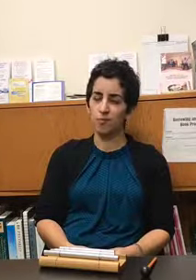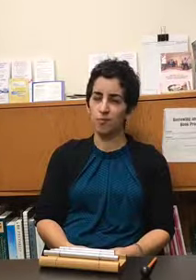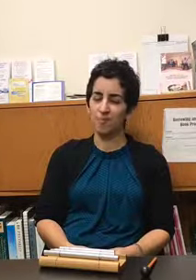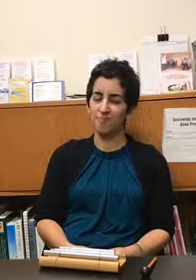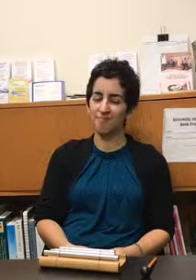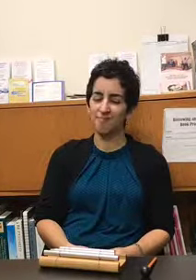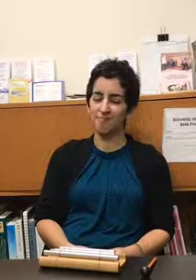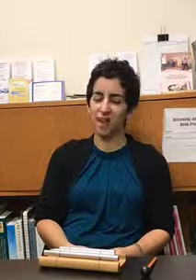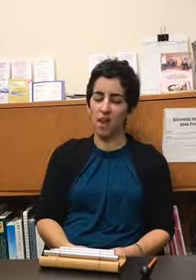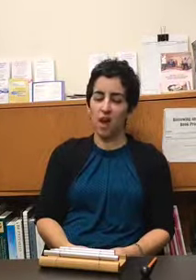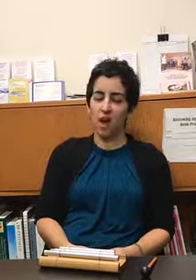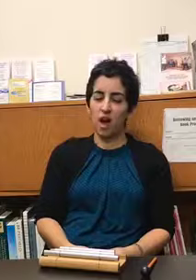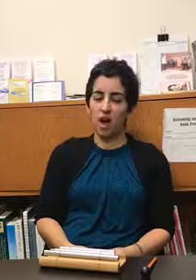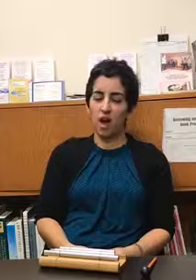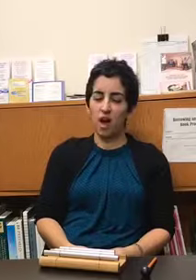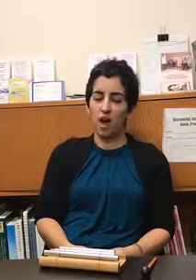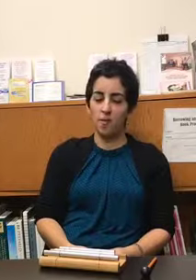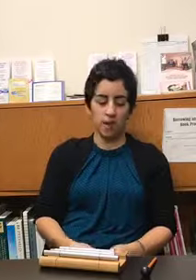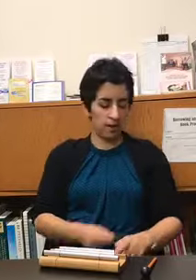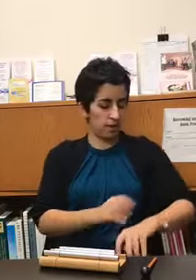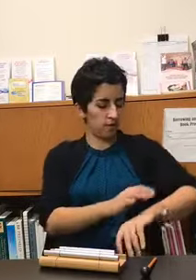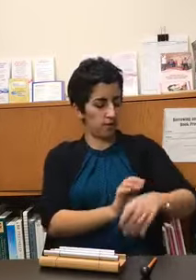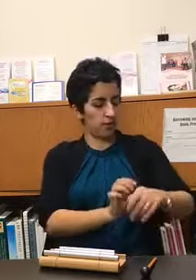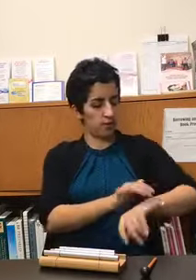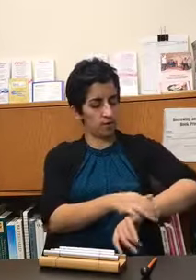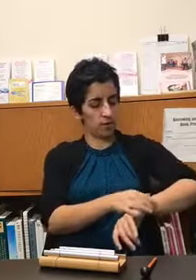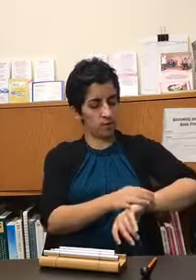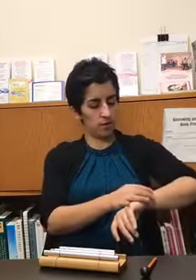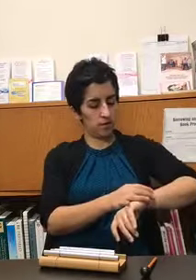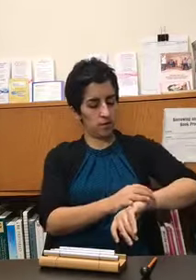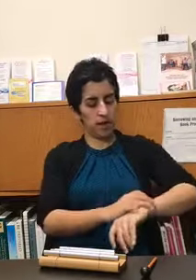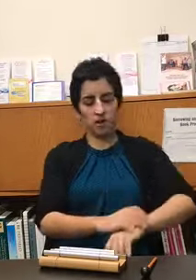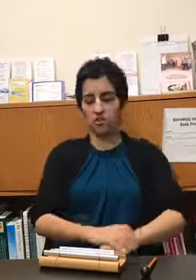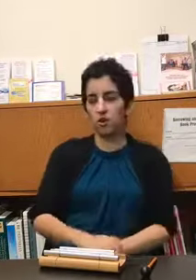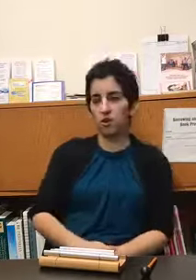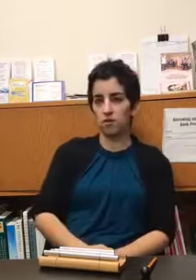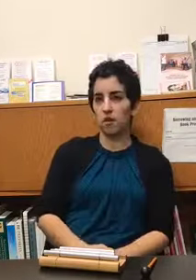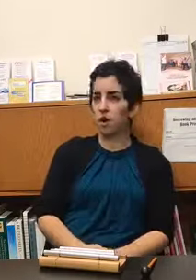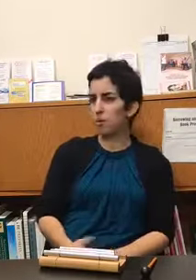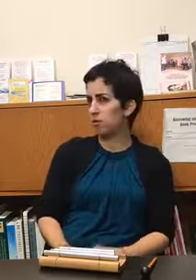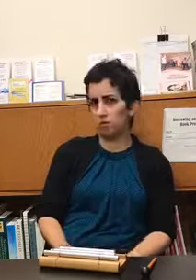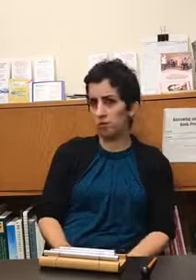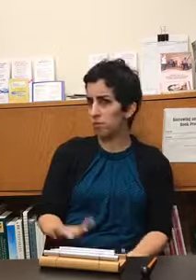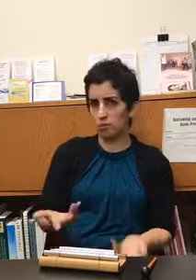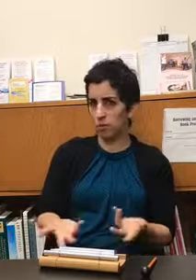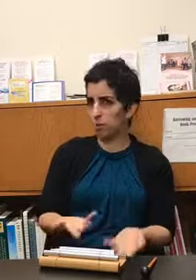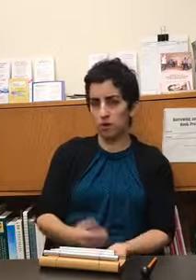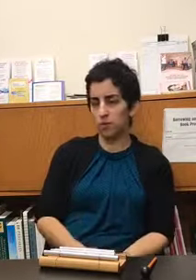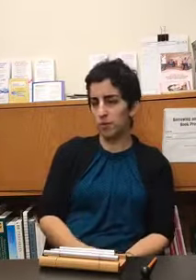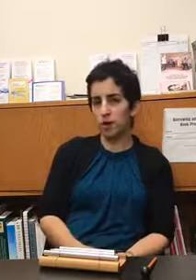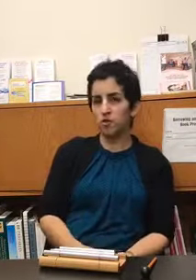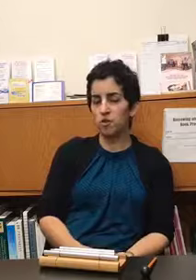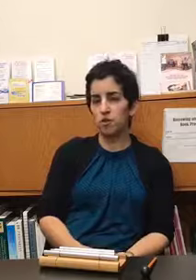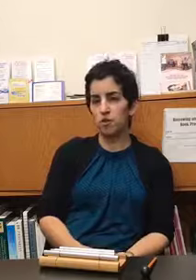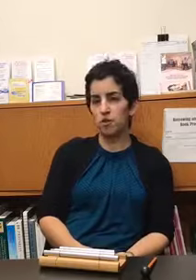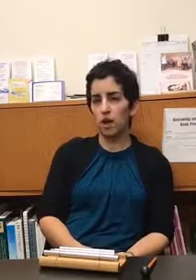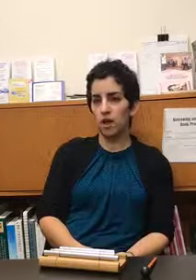i mean i have i can share a couple of quick experientials if you'd like